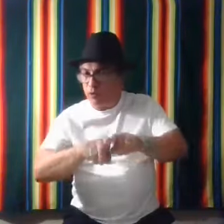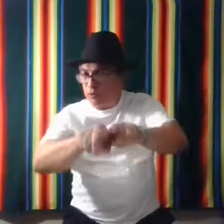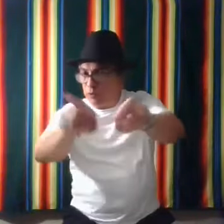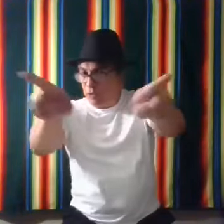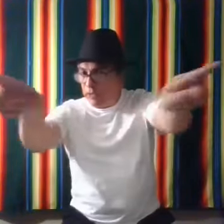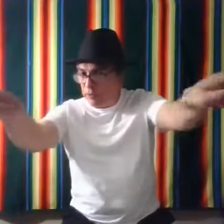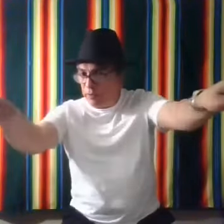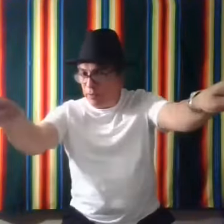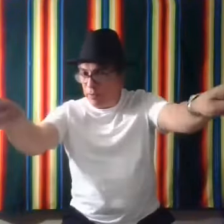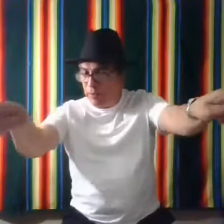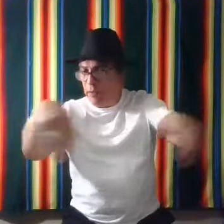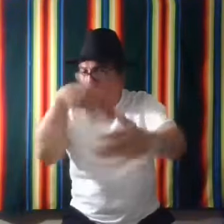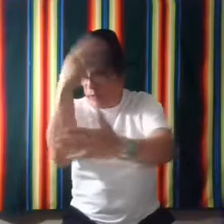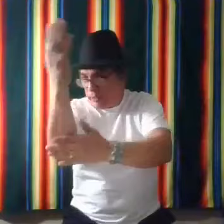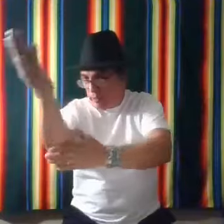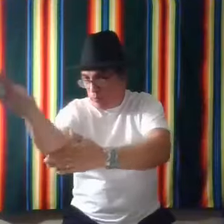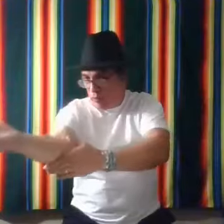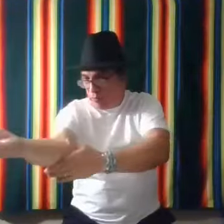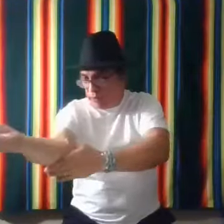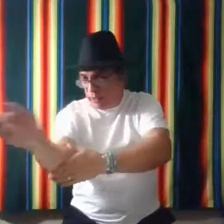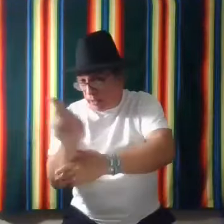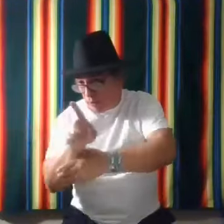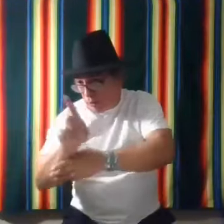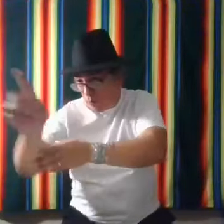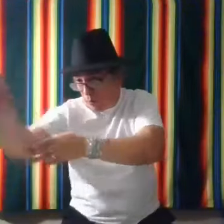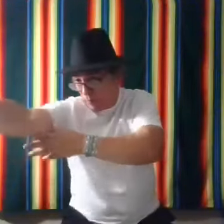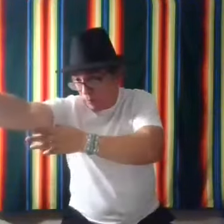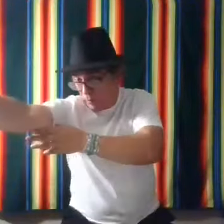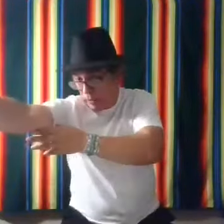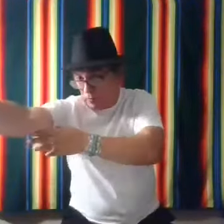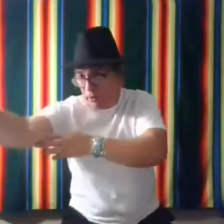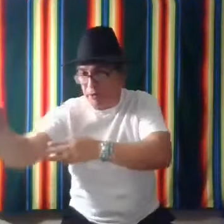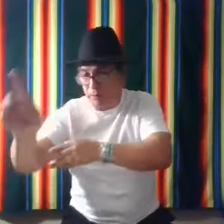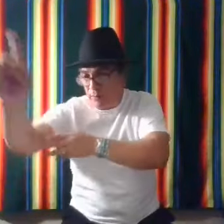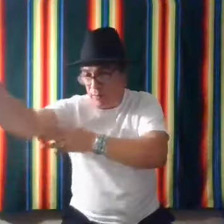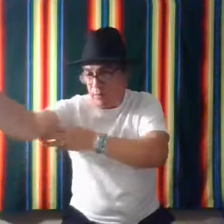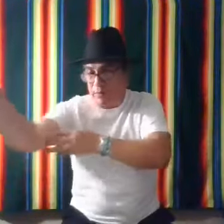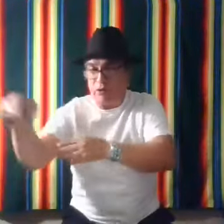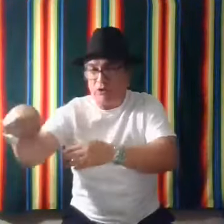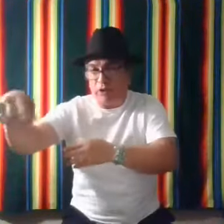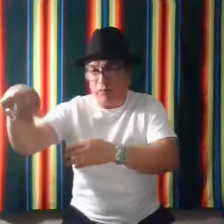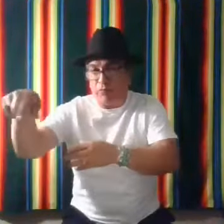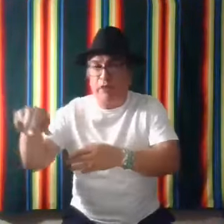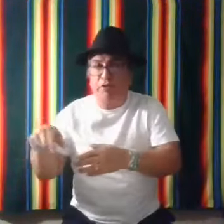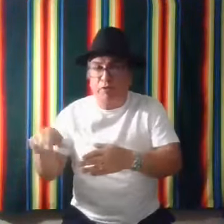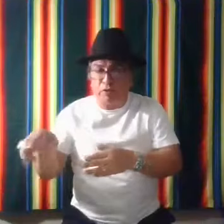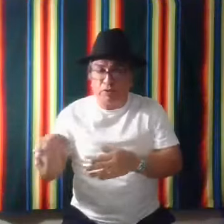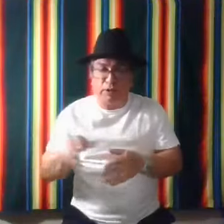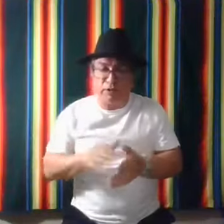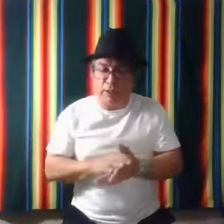splits. It's take that one on this side and go that direction. So you can give direction using this sign